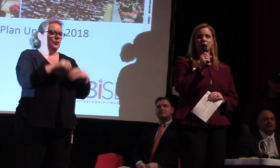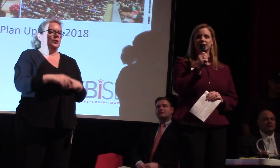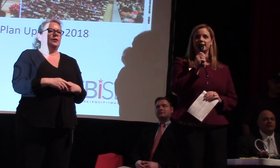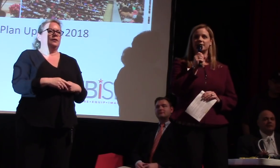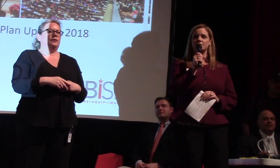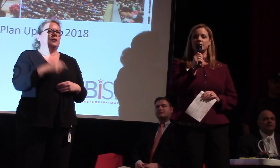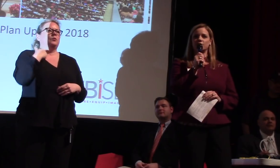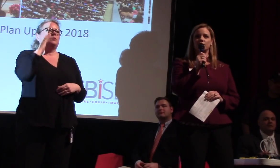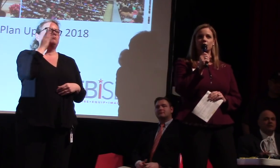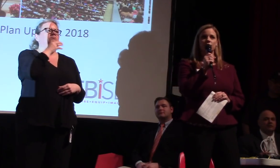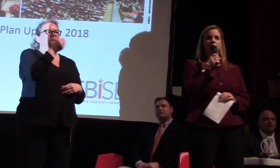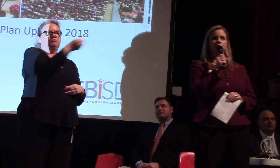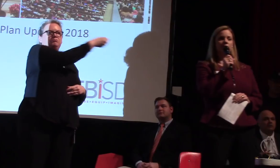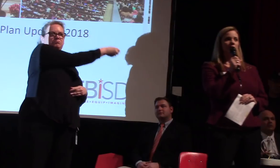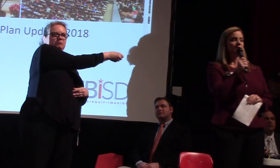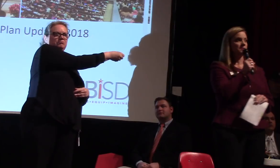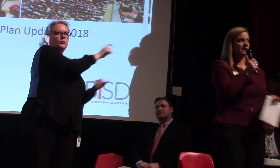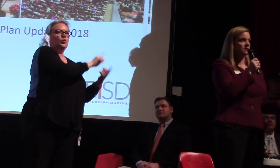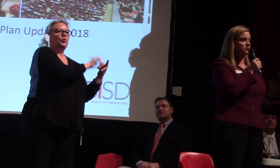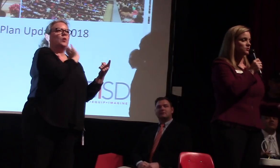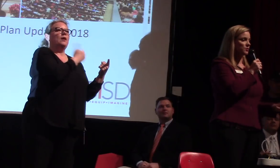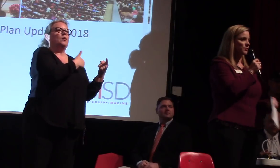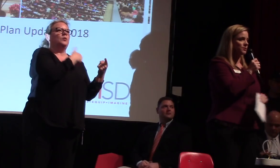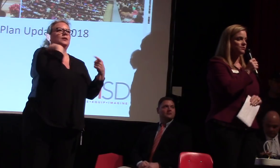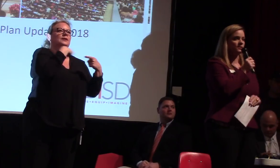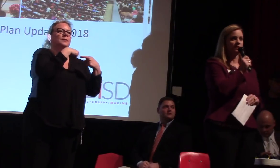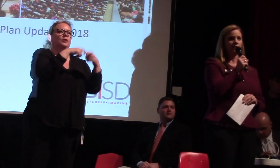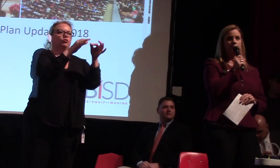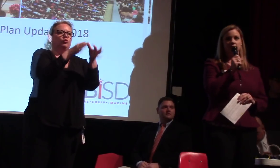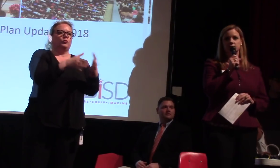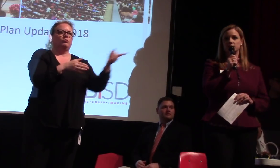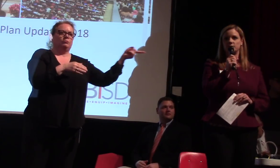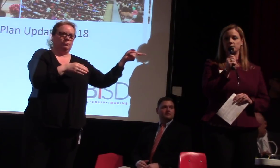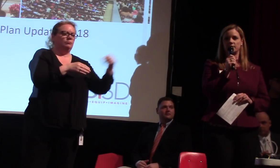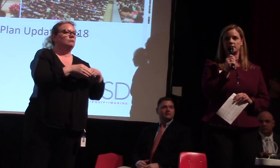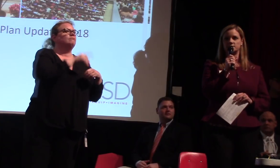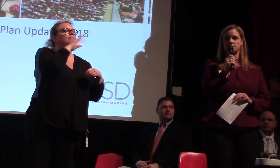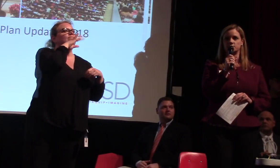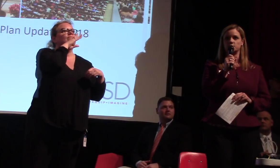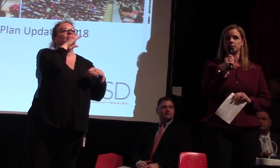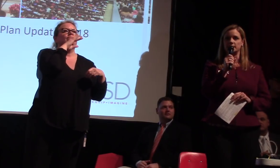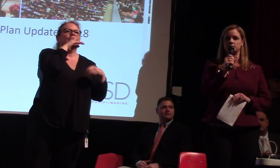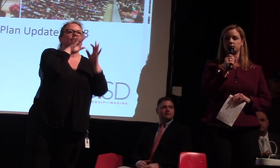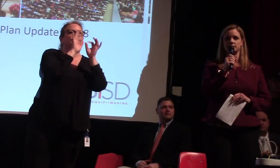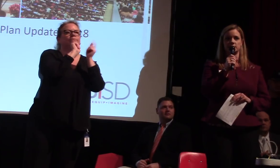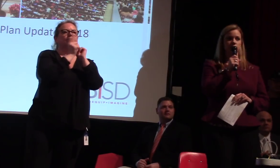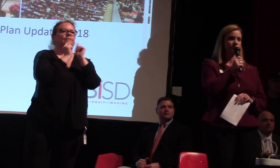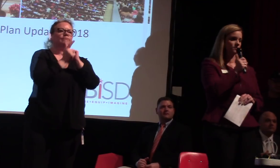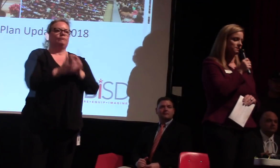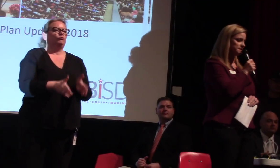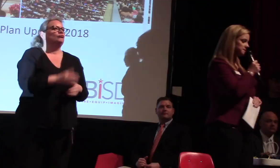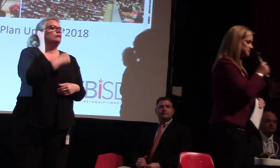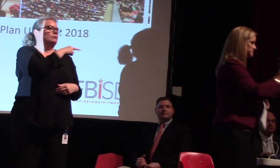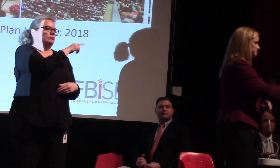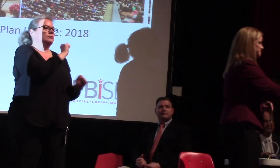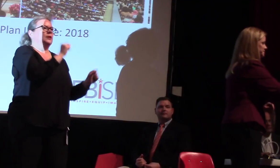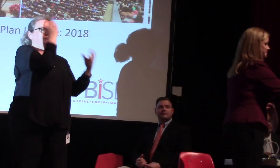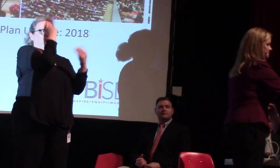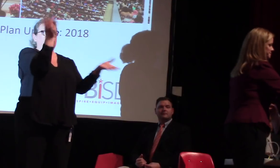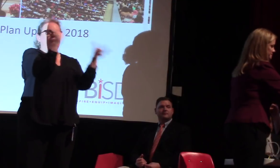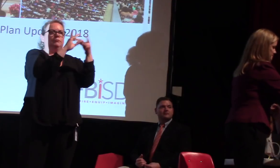I'm going to hand the microphone over to our Spanish interpreter so that a message can be provided to those who may need translation services.